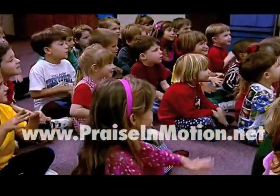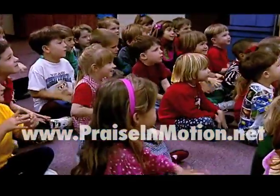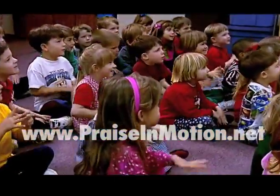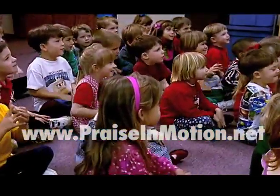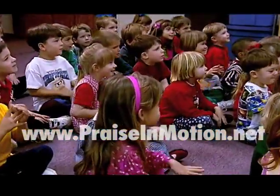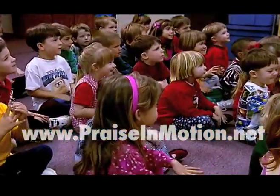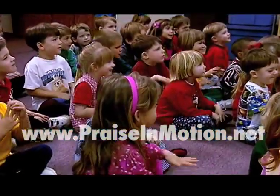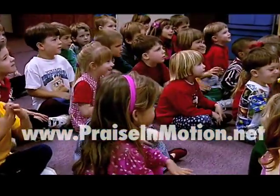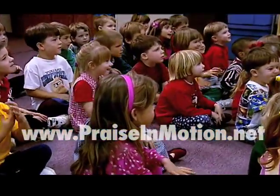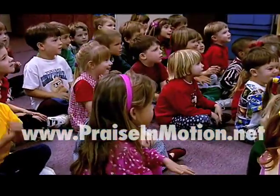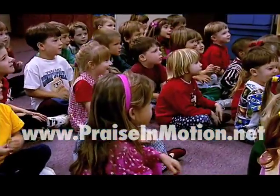Okay, zip up your bag.